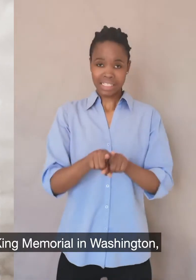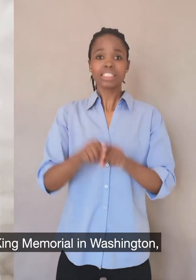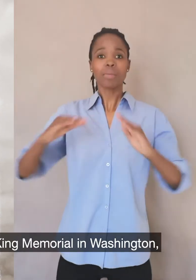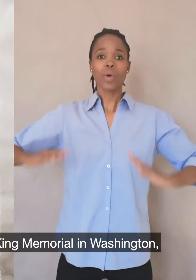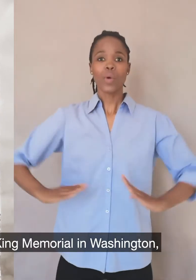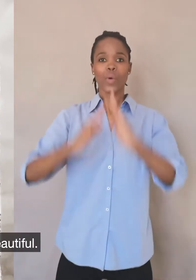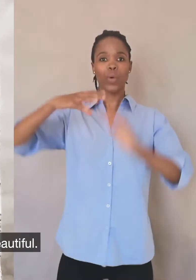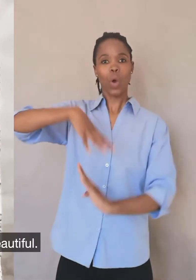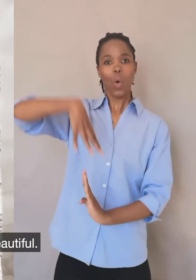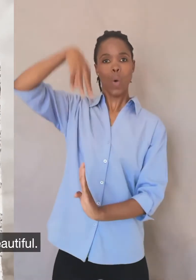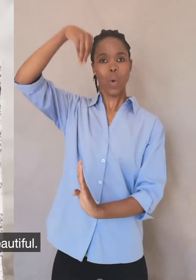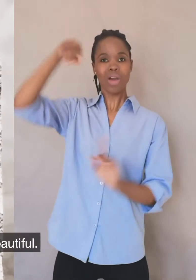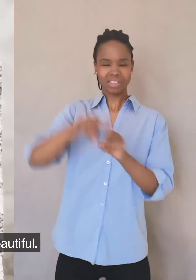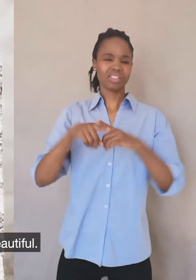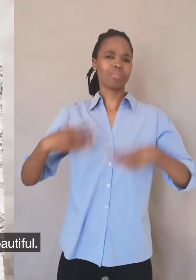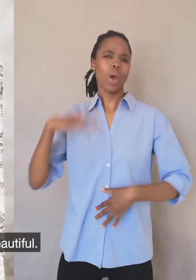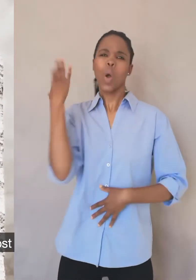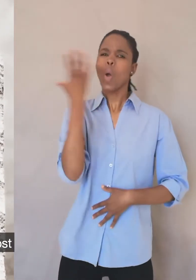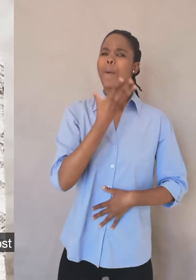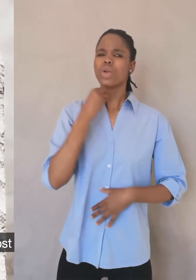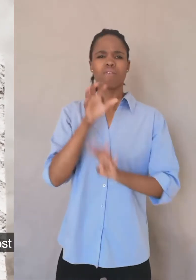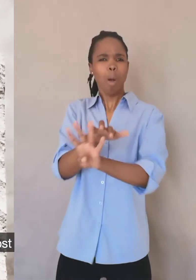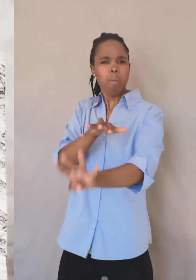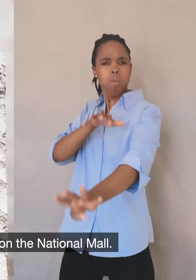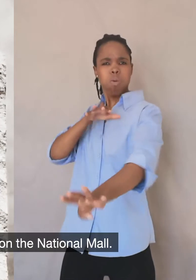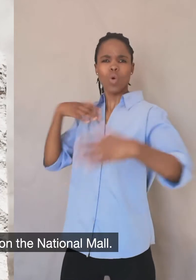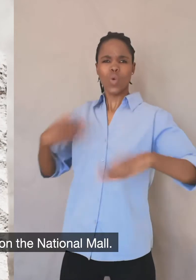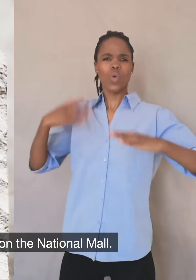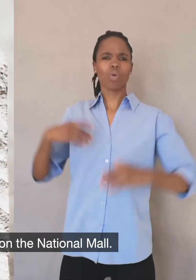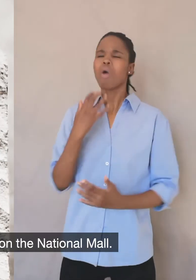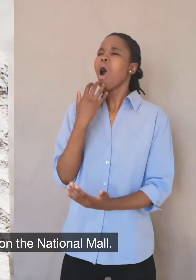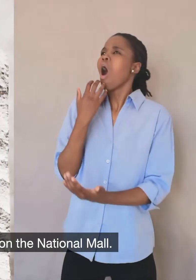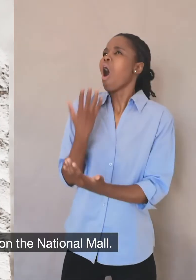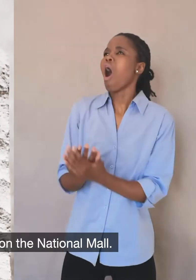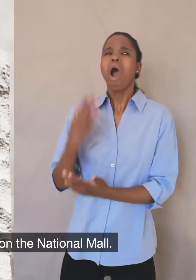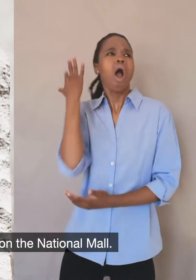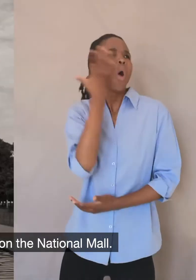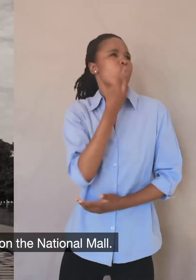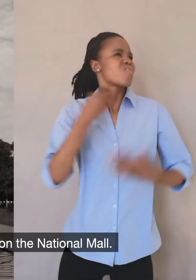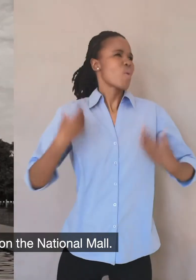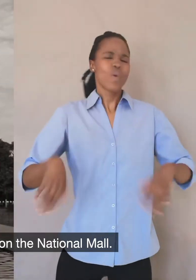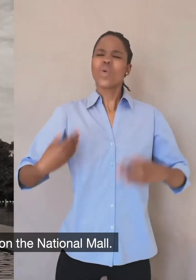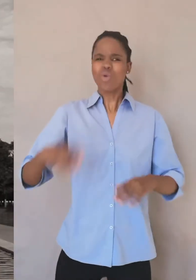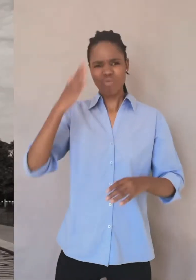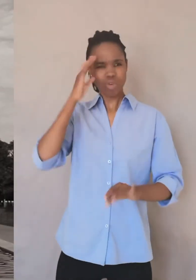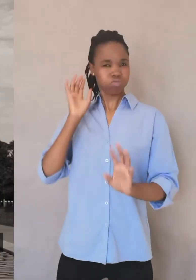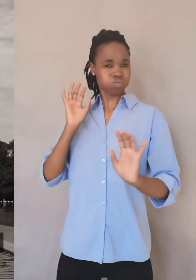in Washington, which is absolutely beautiful. It's one of the most awe-inspiring of all the monuments on the National Mall in